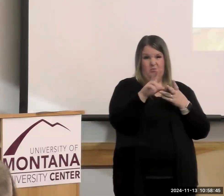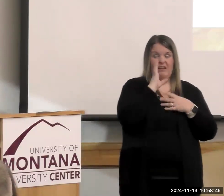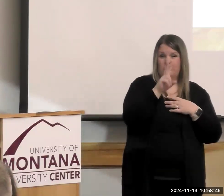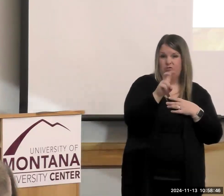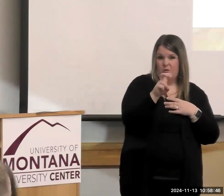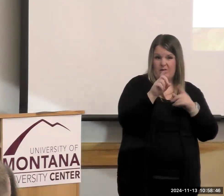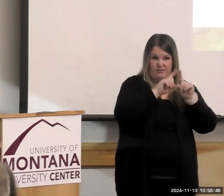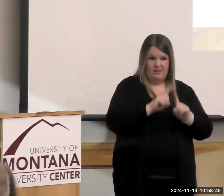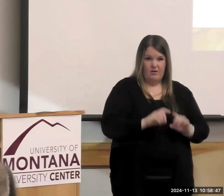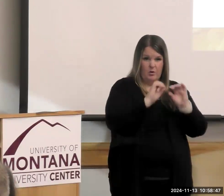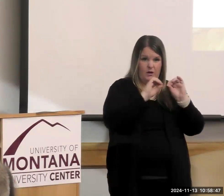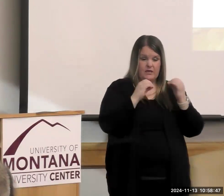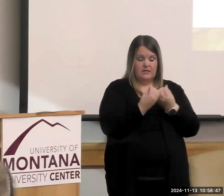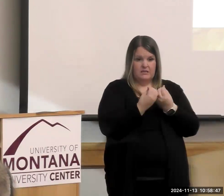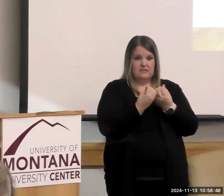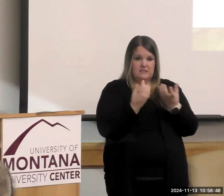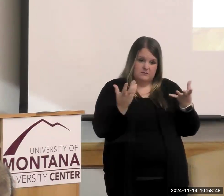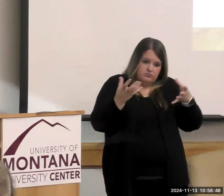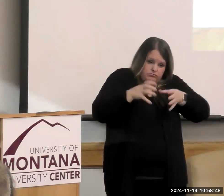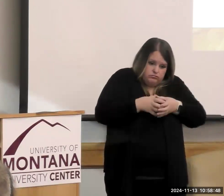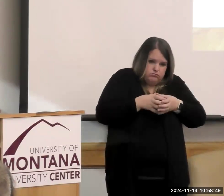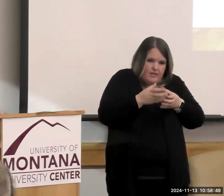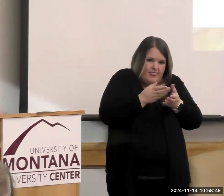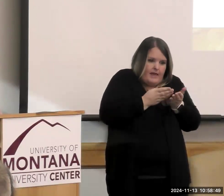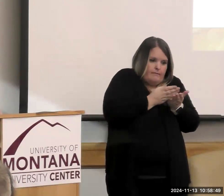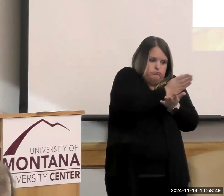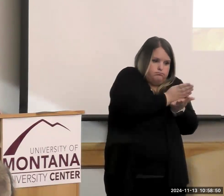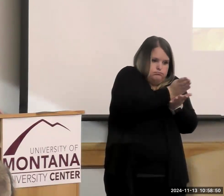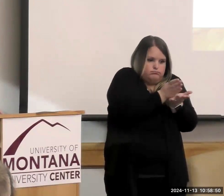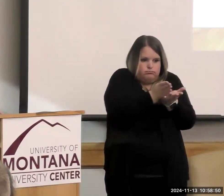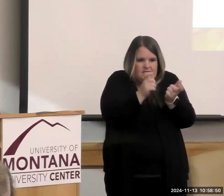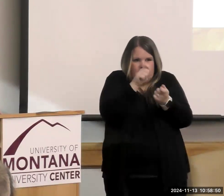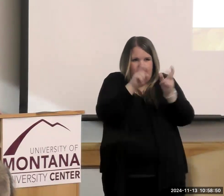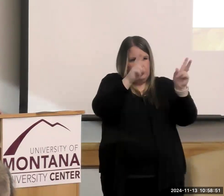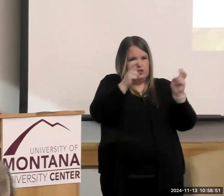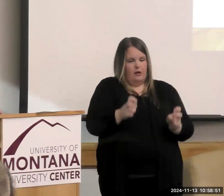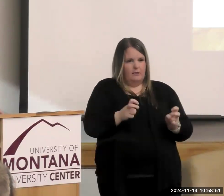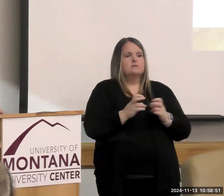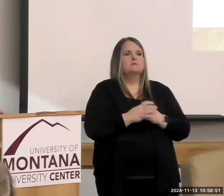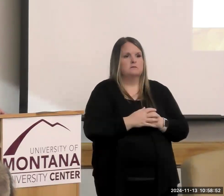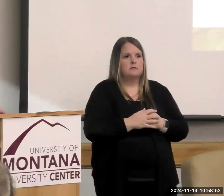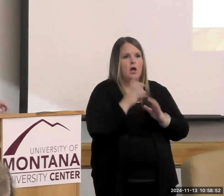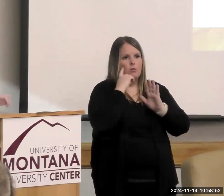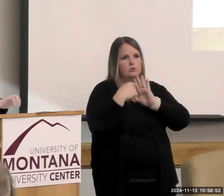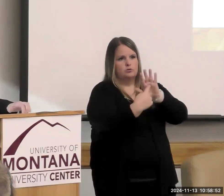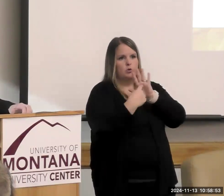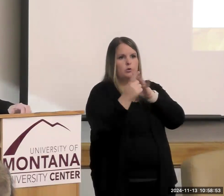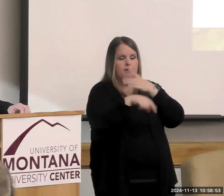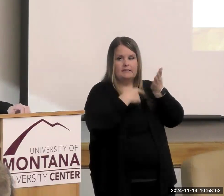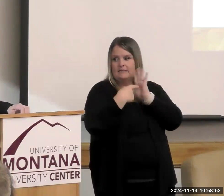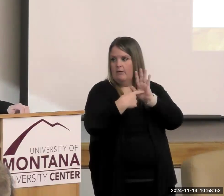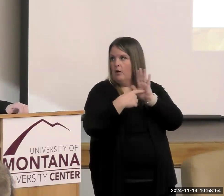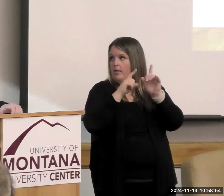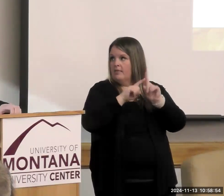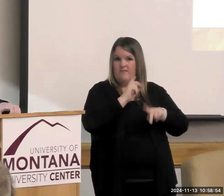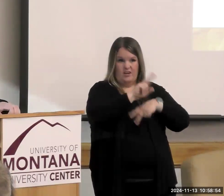They co-hosted into certain topic areas. And I want to show you an example of the kind of